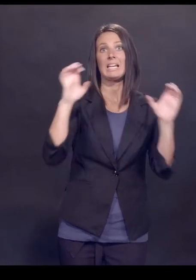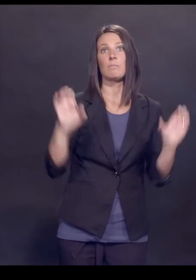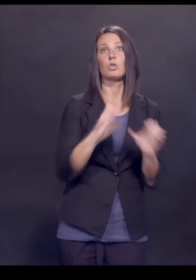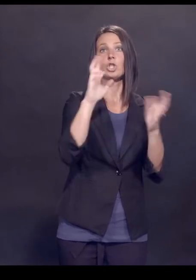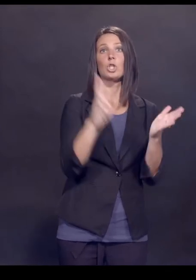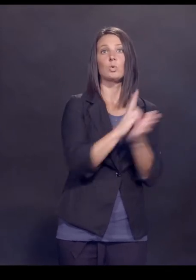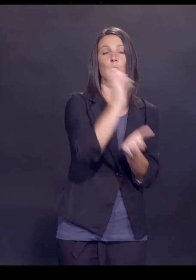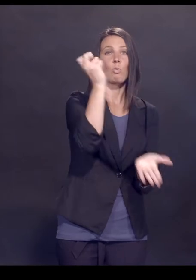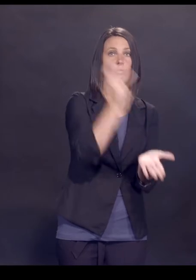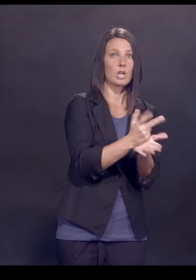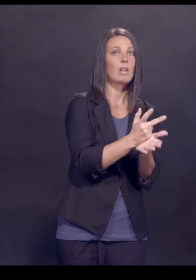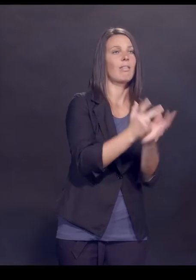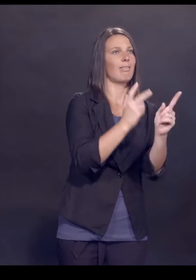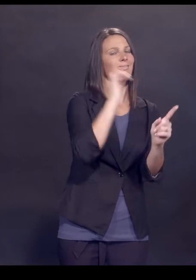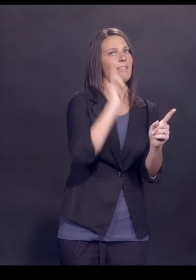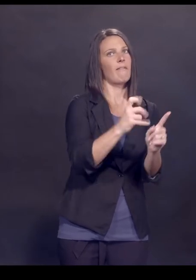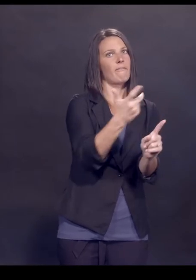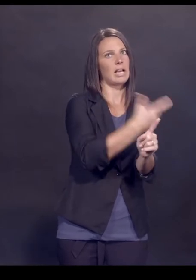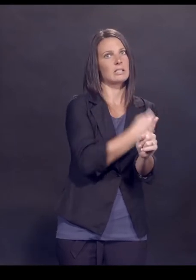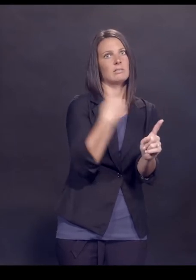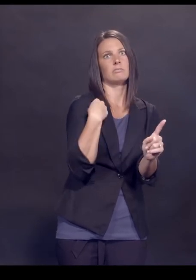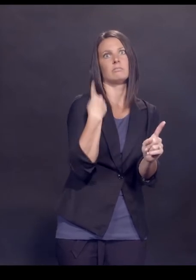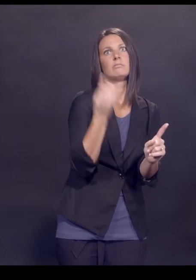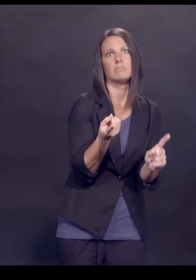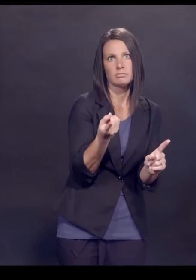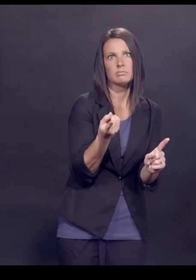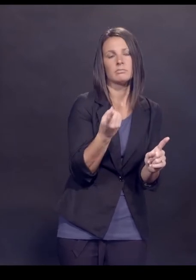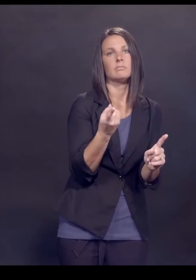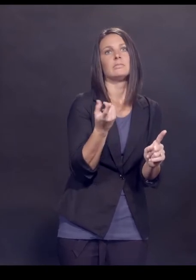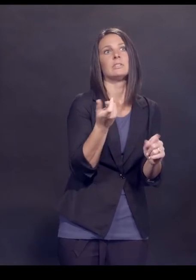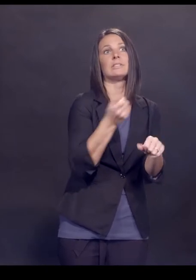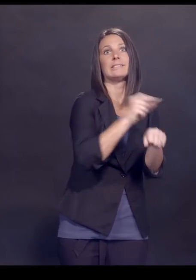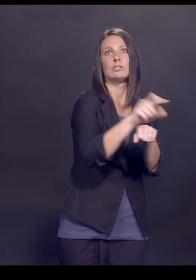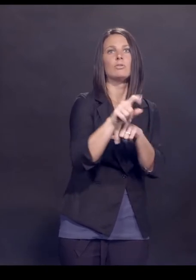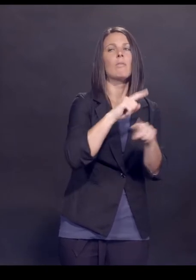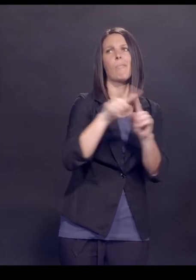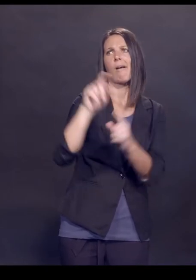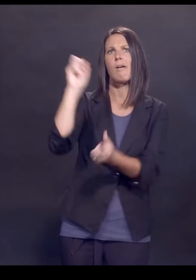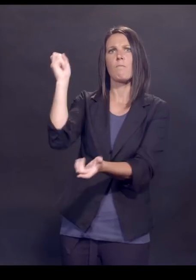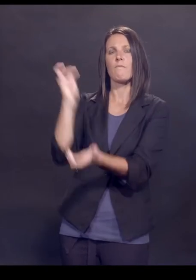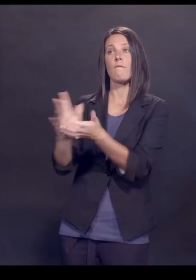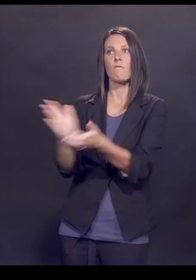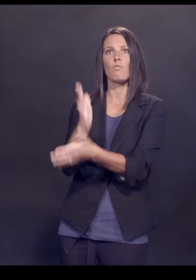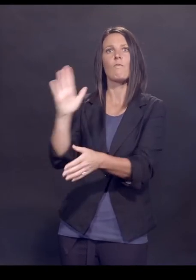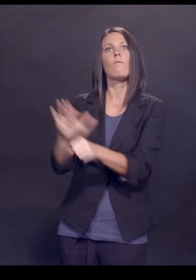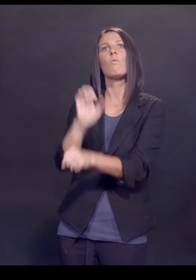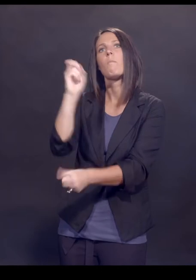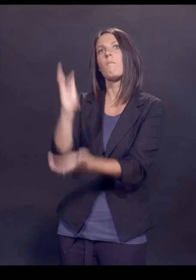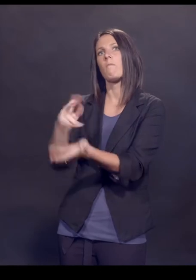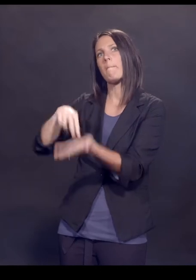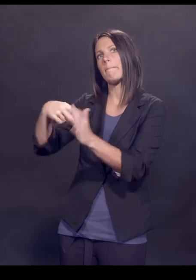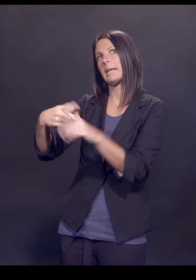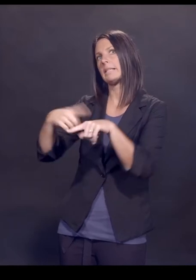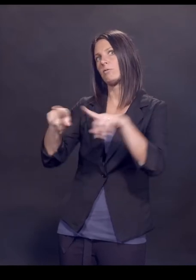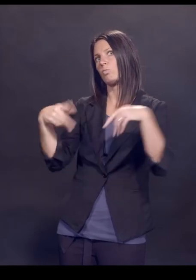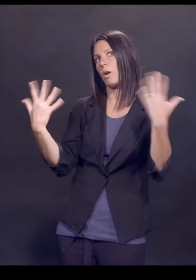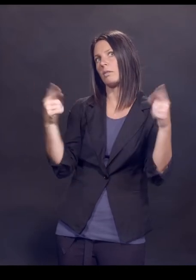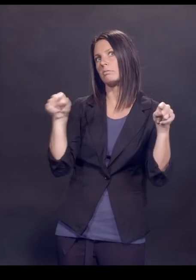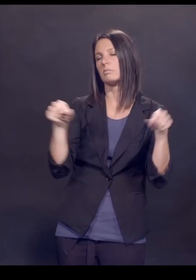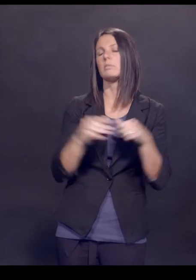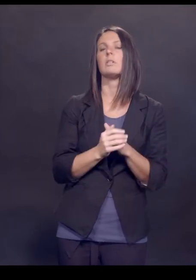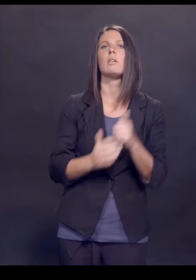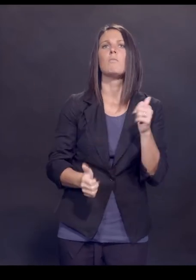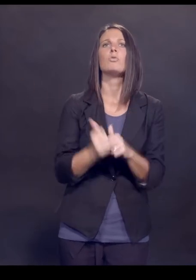use authorization, which is what this vaccine has been distributed under, versus full approval? Because many people, there was recently a